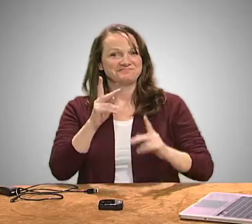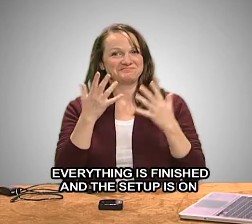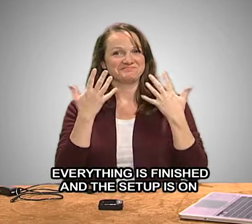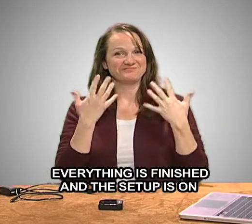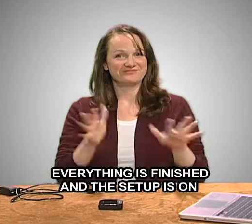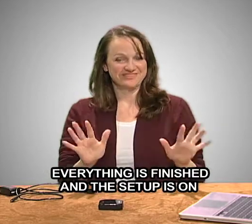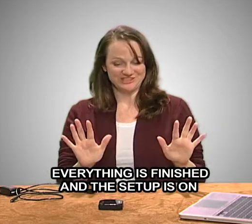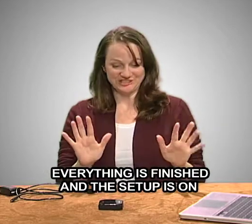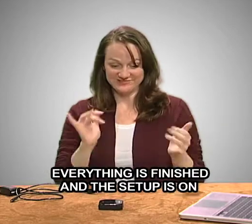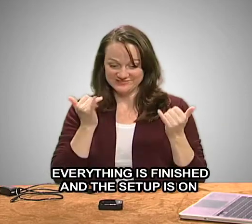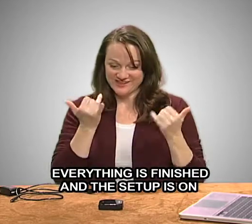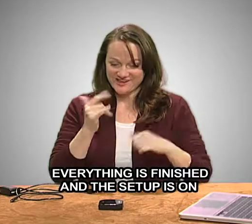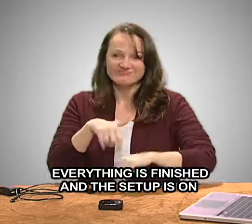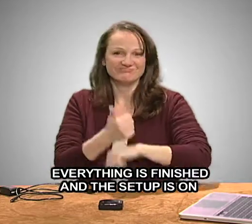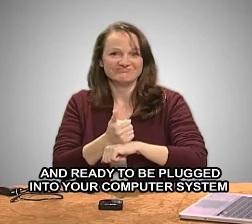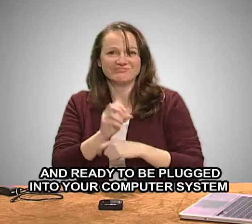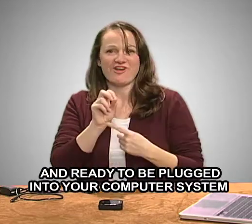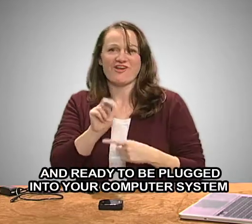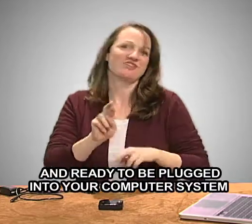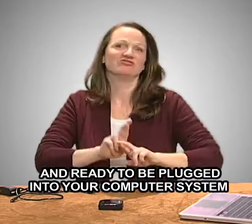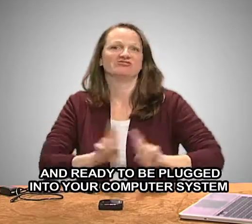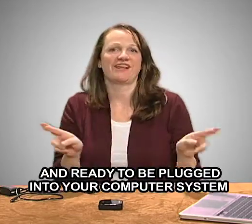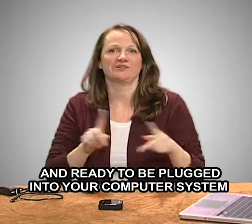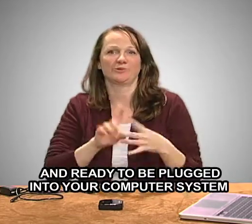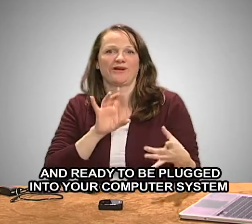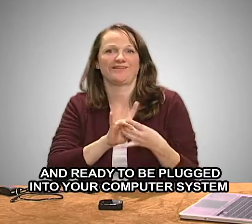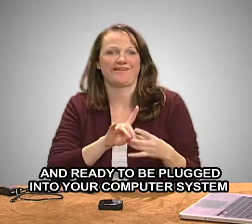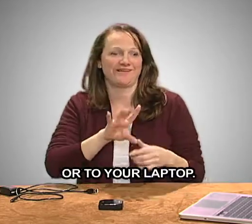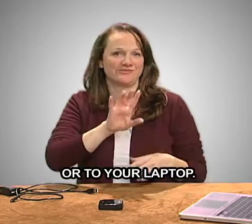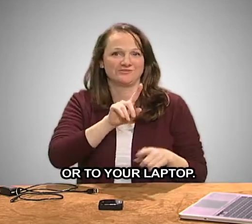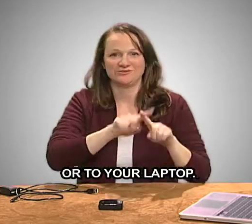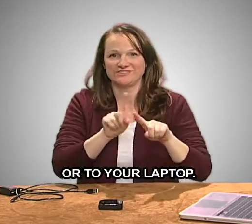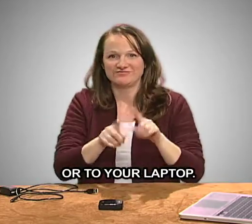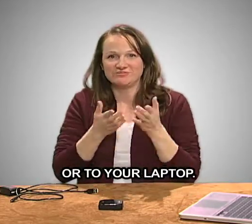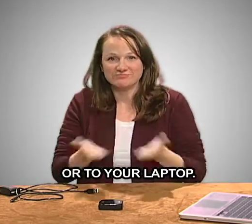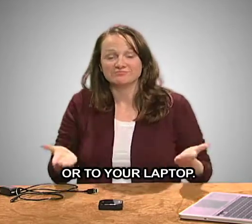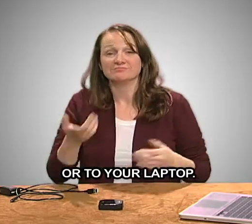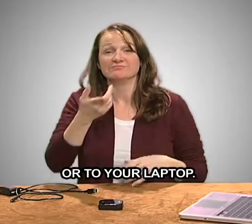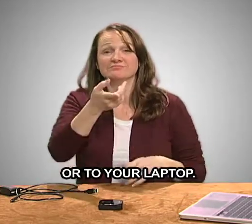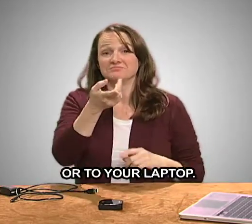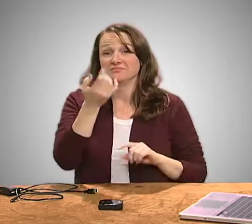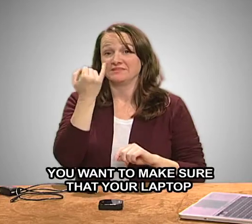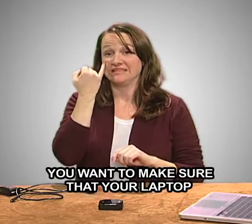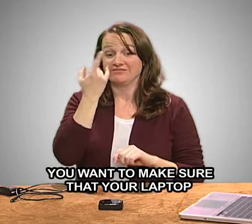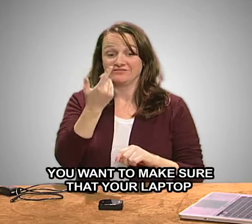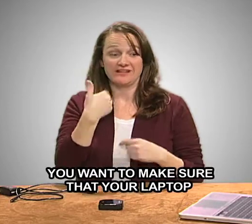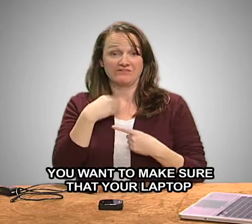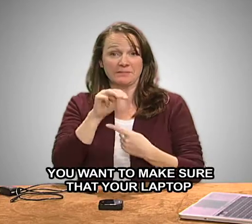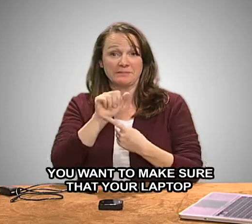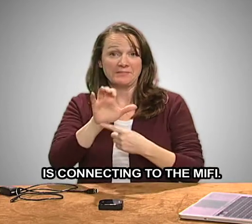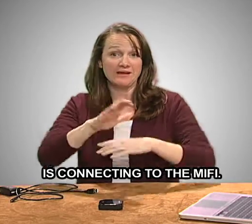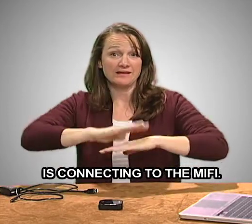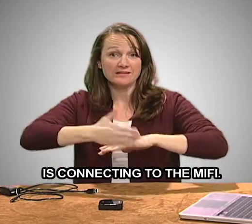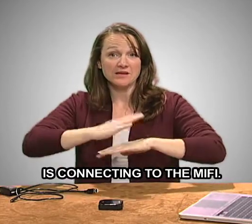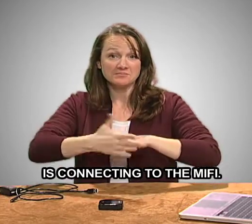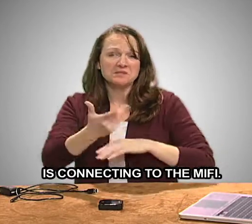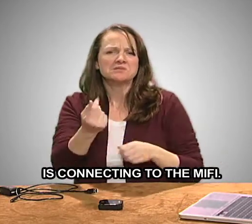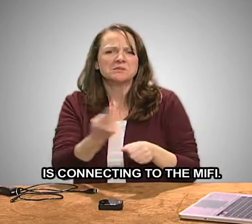Everything is finished and the setup is on and ready to be plugged into your computer system or your laptop. You want to make sure that your laptop is connecting to the MiFi.